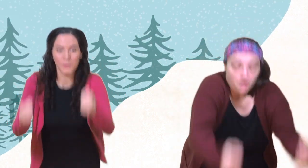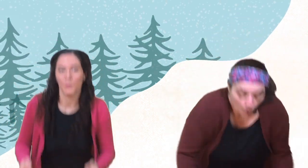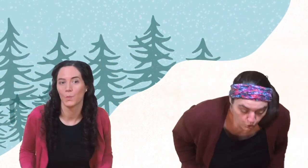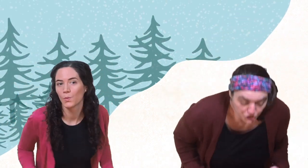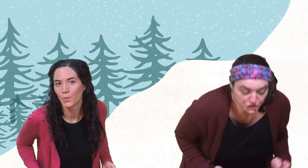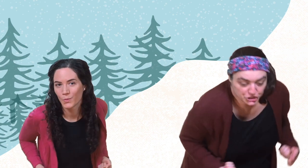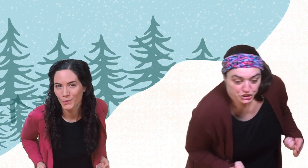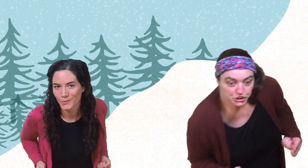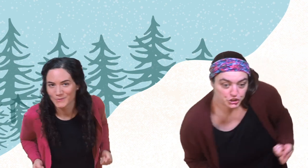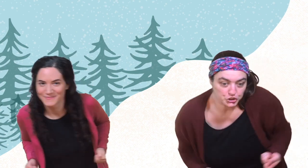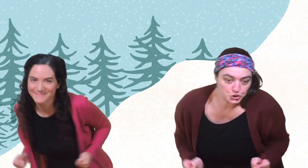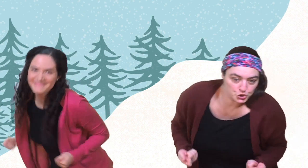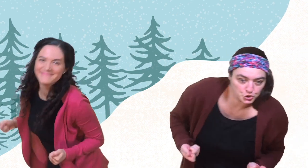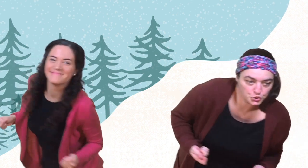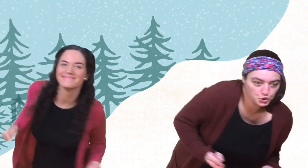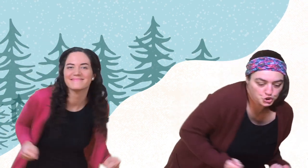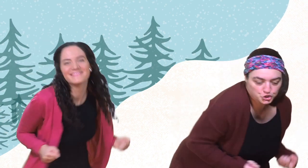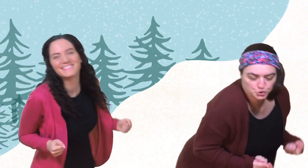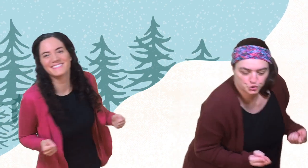coast. Whoosh.